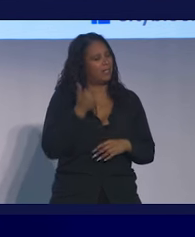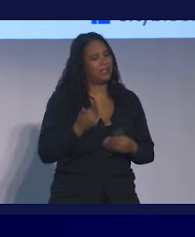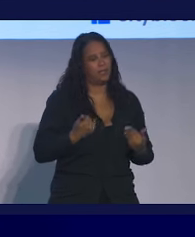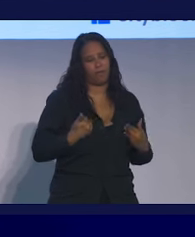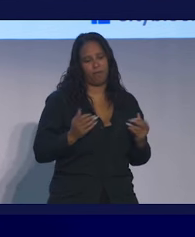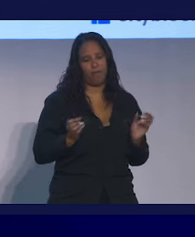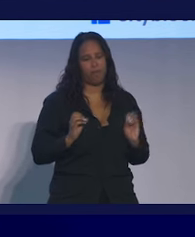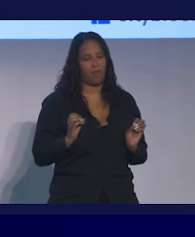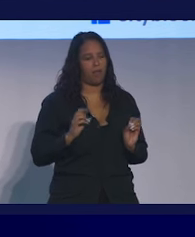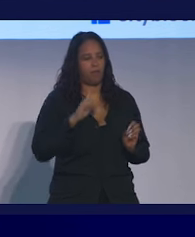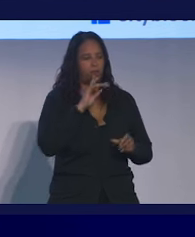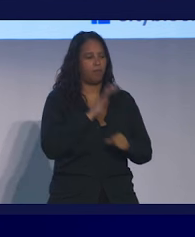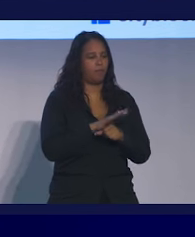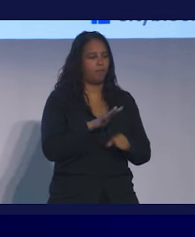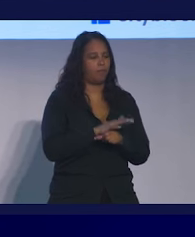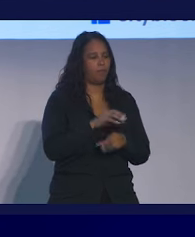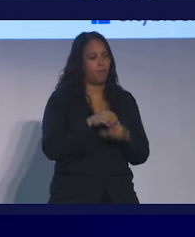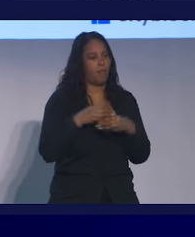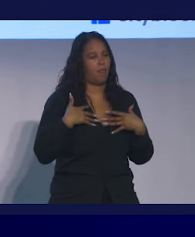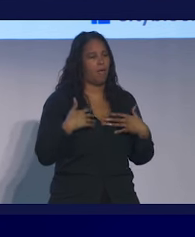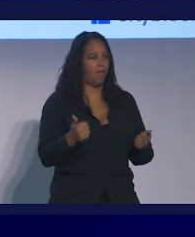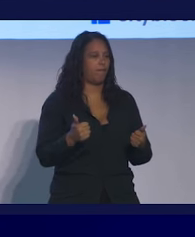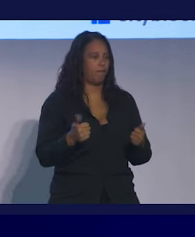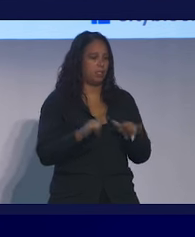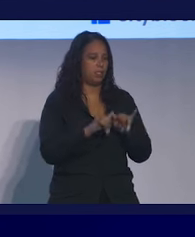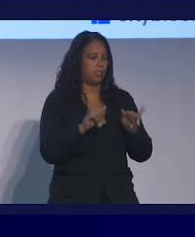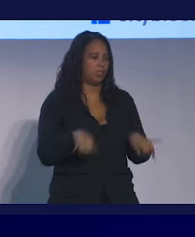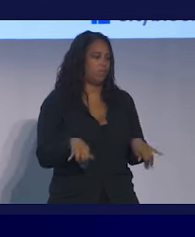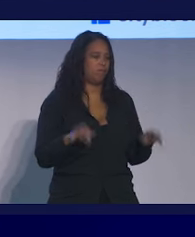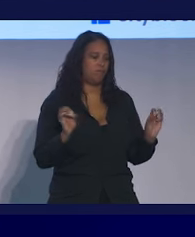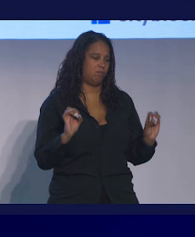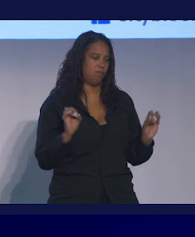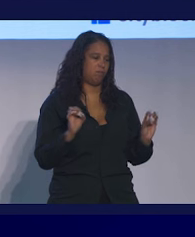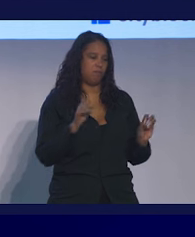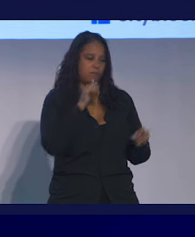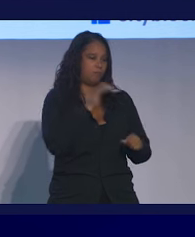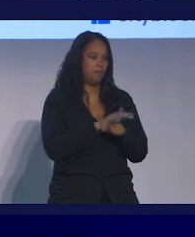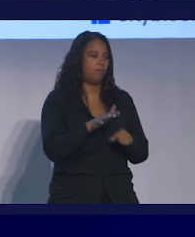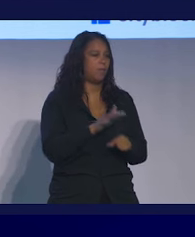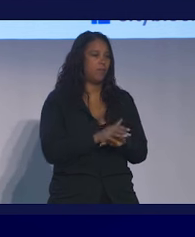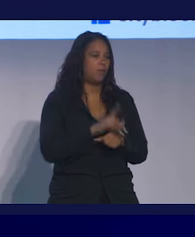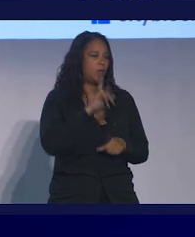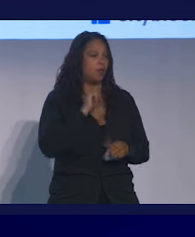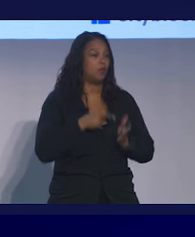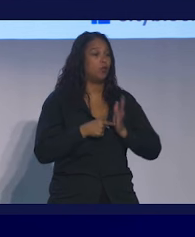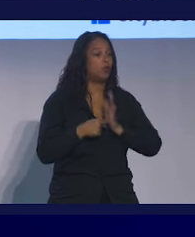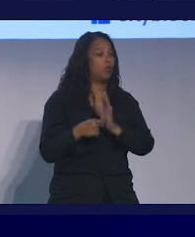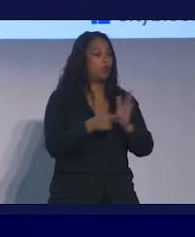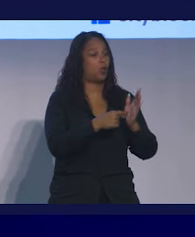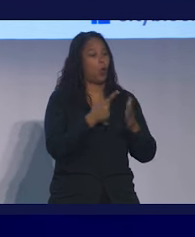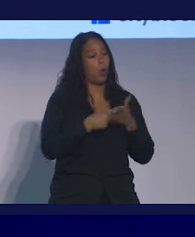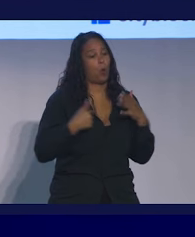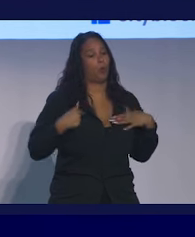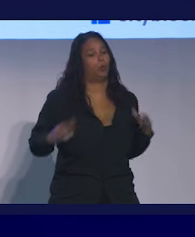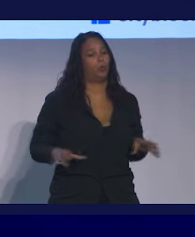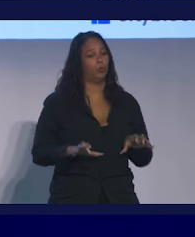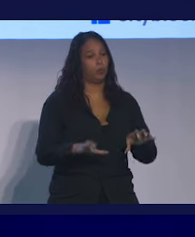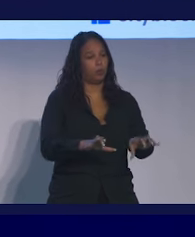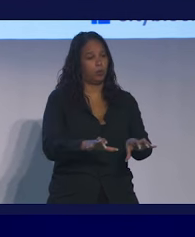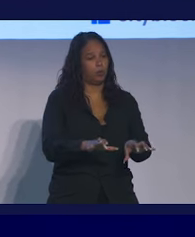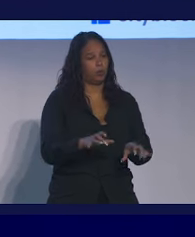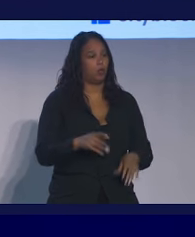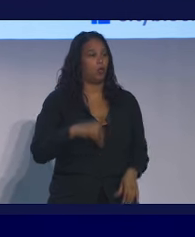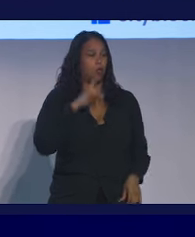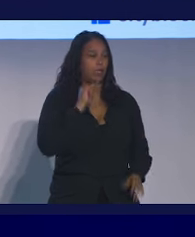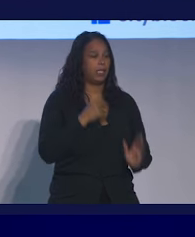that's sufficient in the healthcare system. Nothing at all that's sufficient in the healthcare system to really show us if we're doing the thing we're supposed to be doing. Which